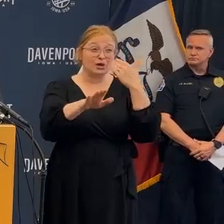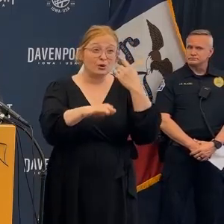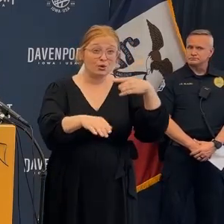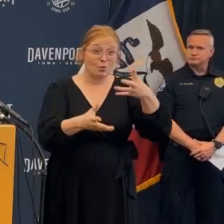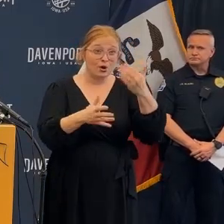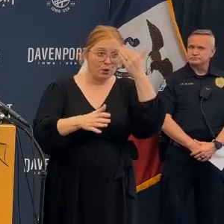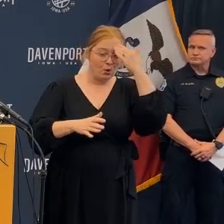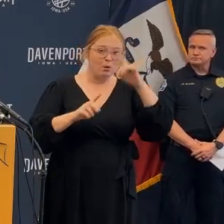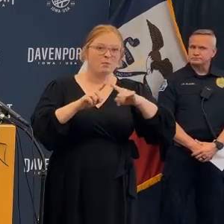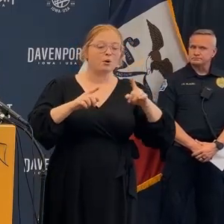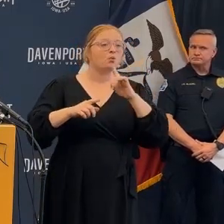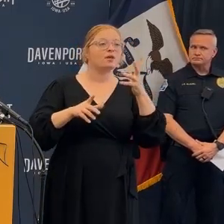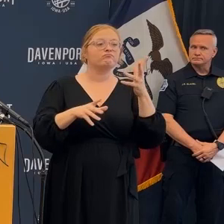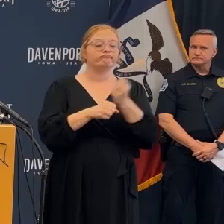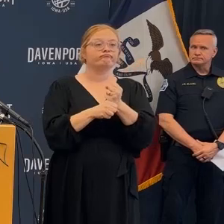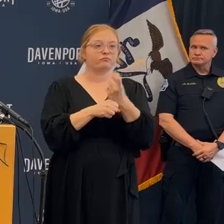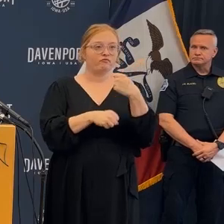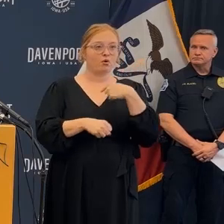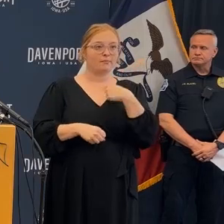to the mayor